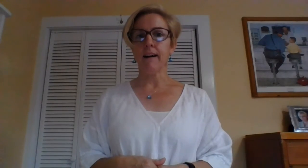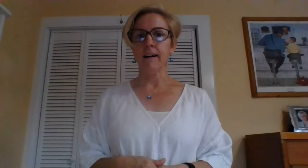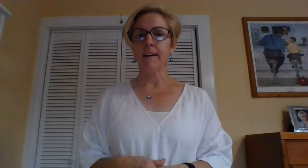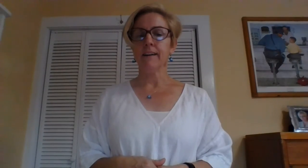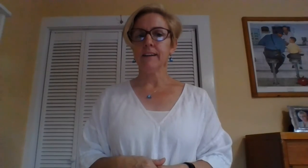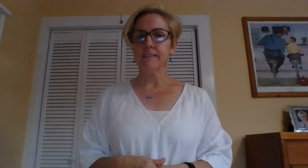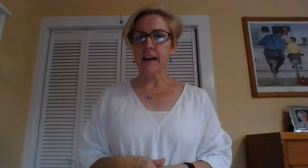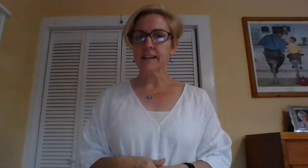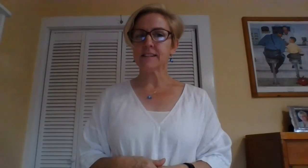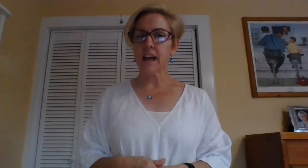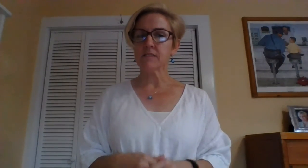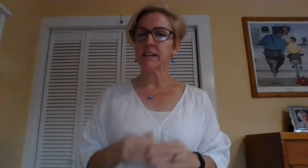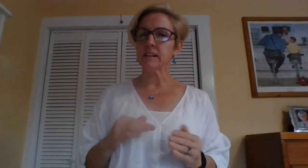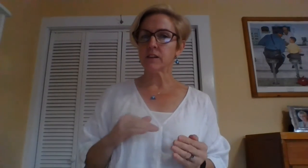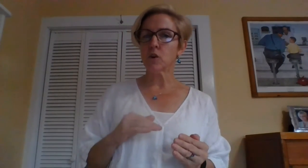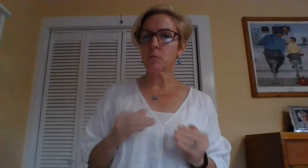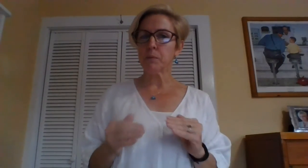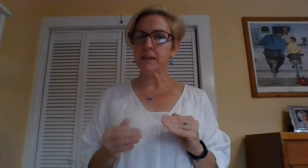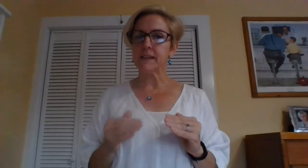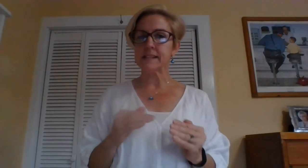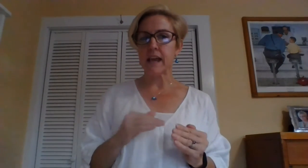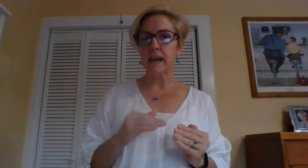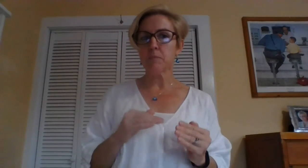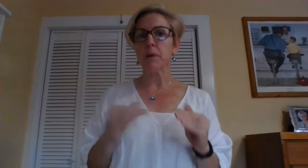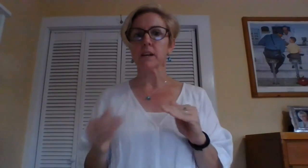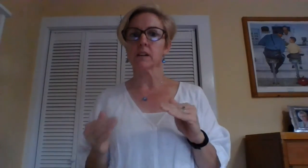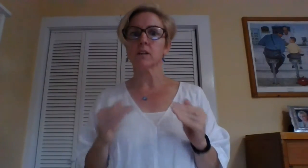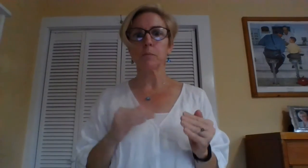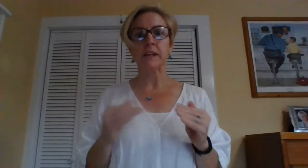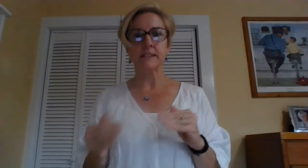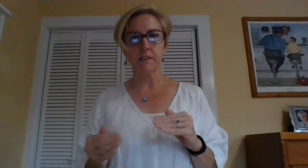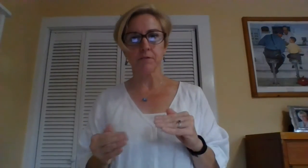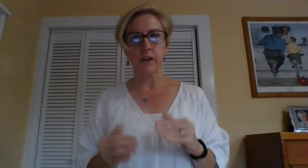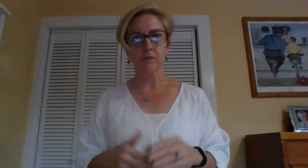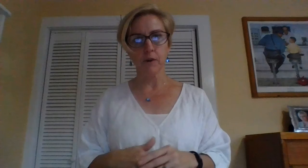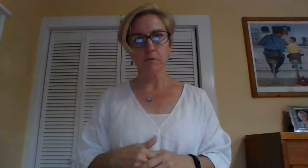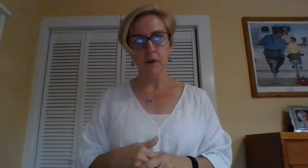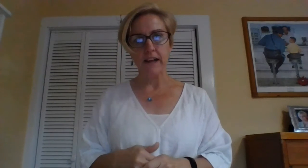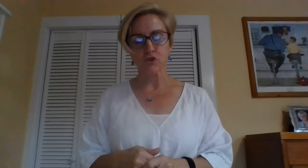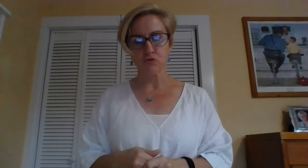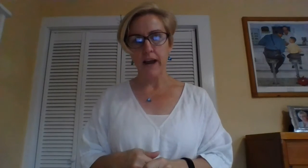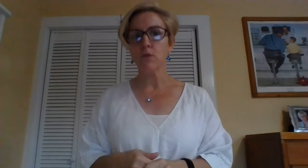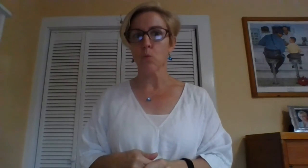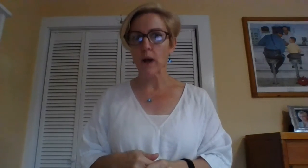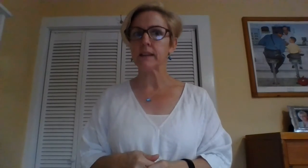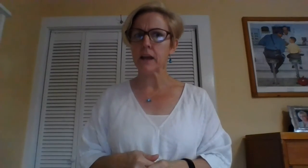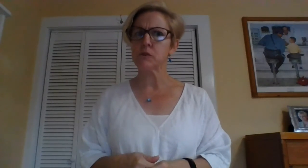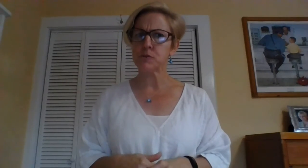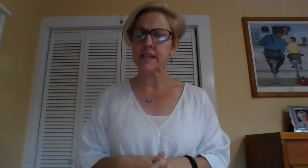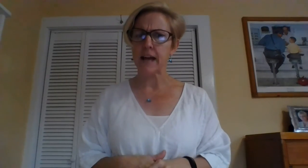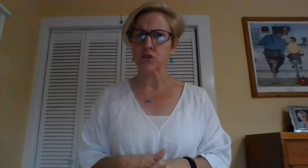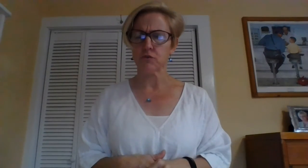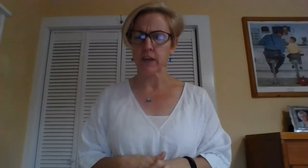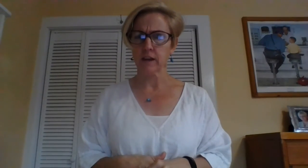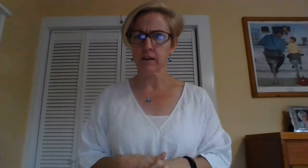Ah, that sounded a little bit the same, but a little bit different from French, right? What language was that, do you think?